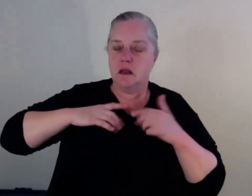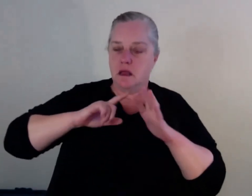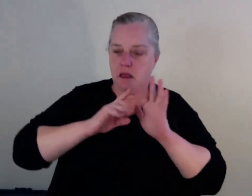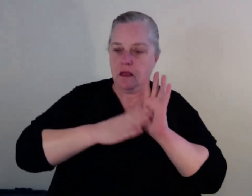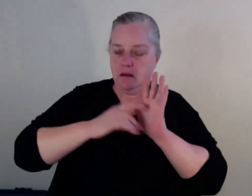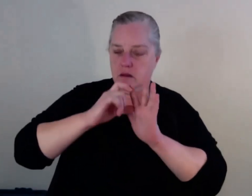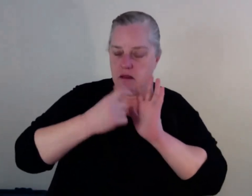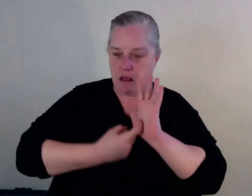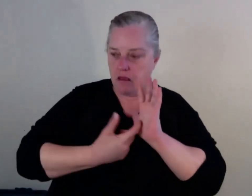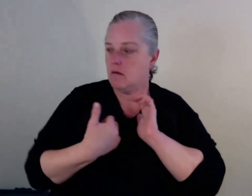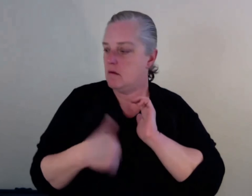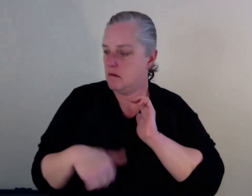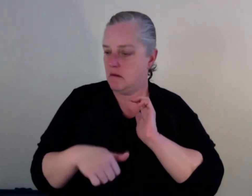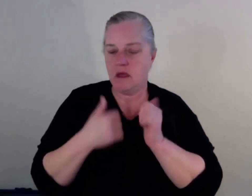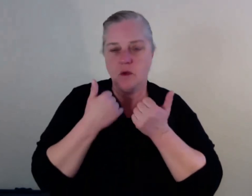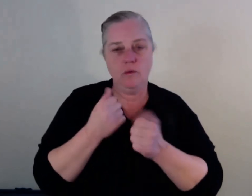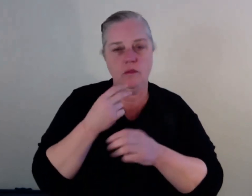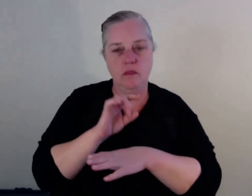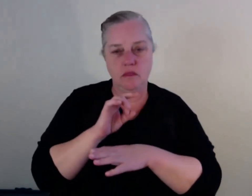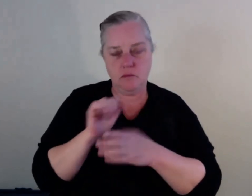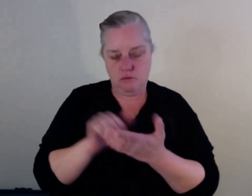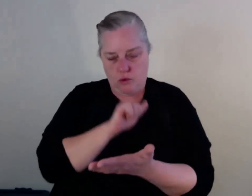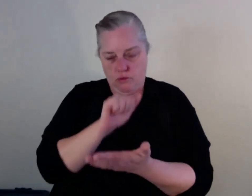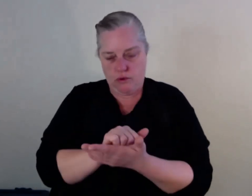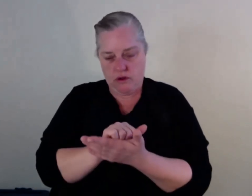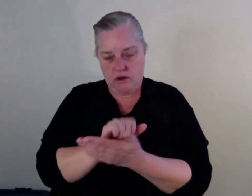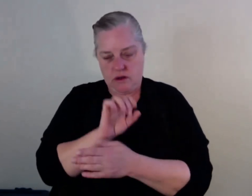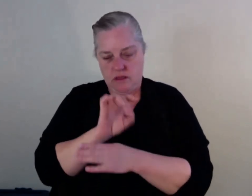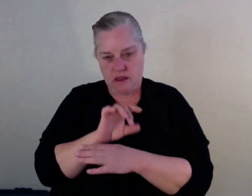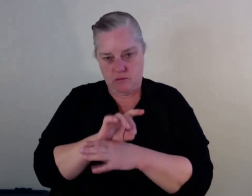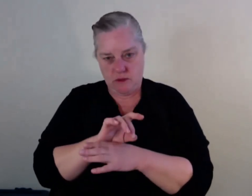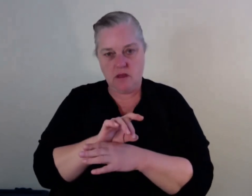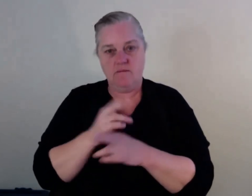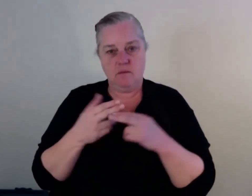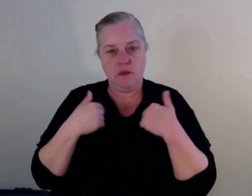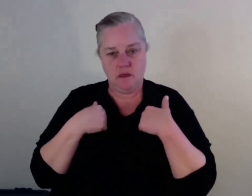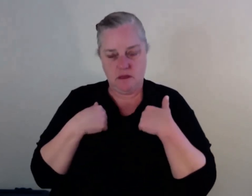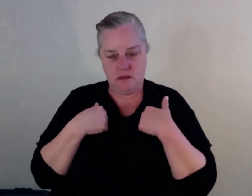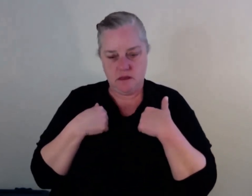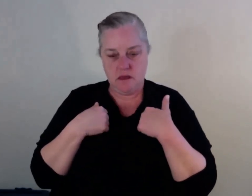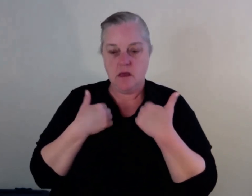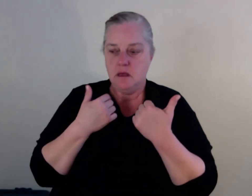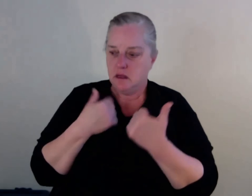opportunity. And if we can work with that space and it can also help, you know, break the cycle for a person. And that's it for me.